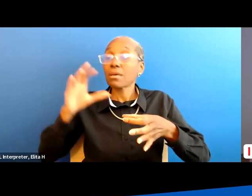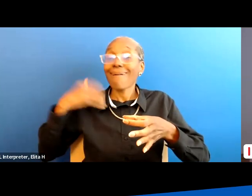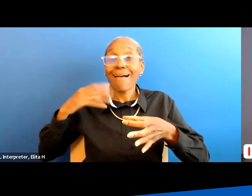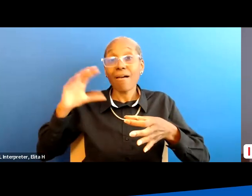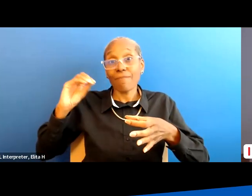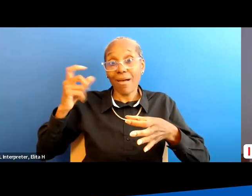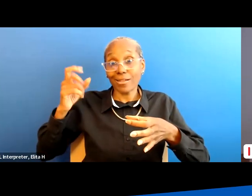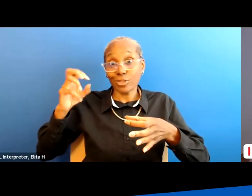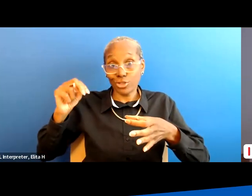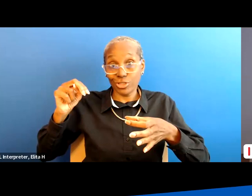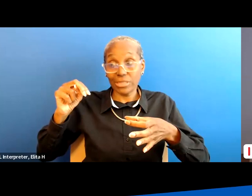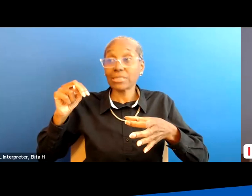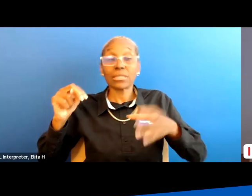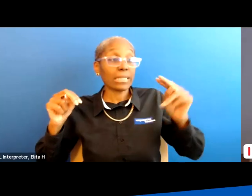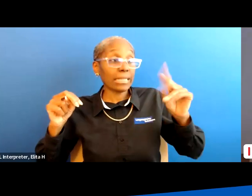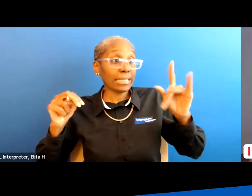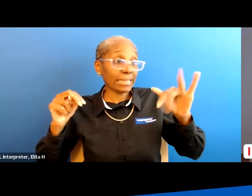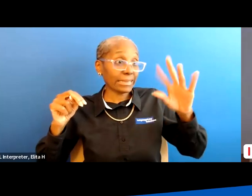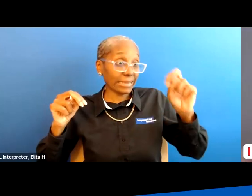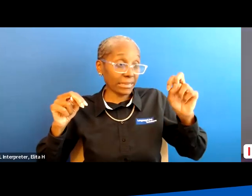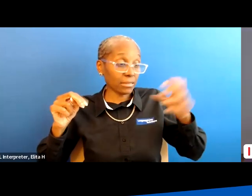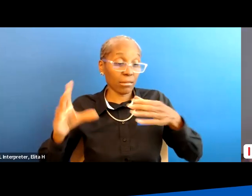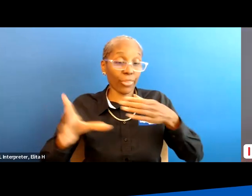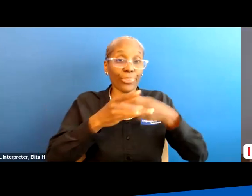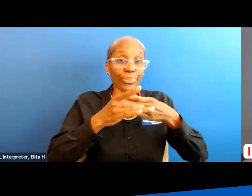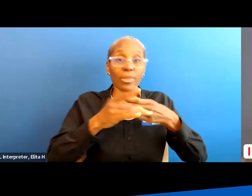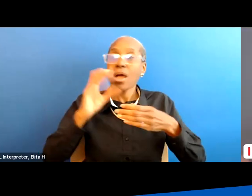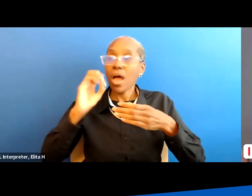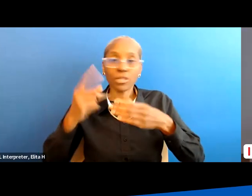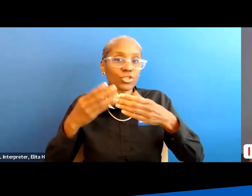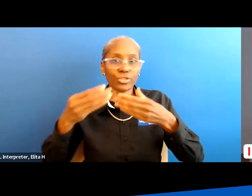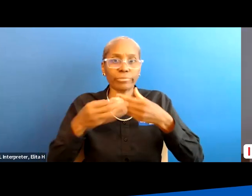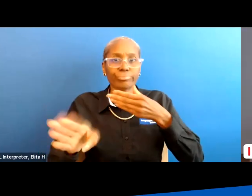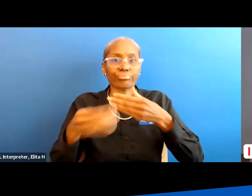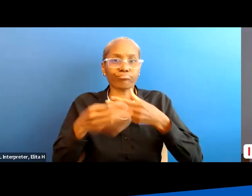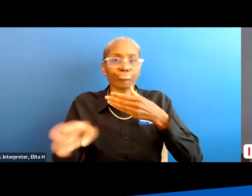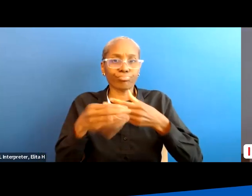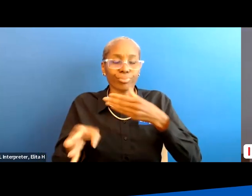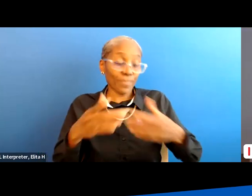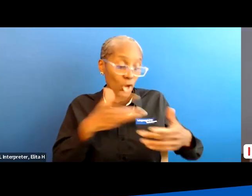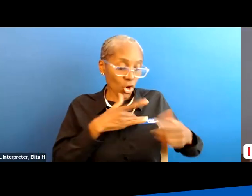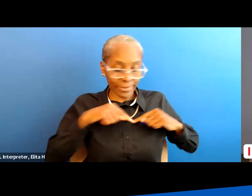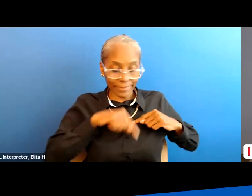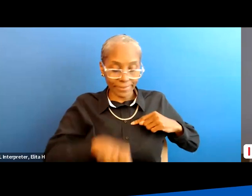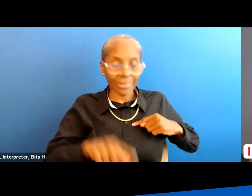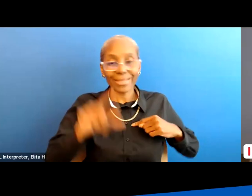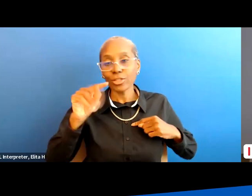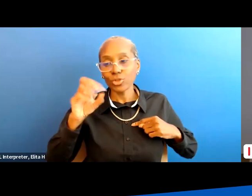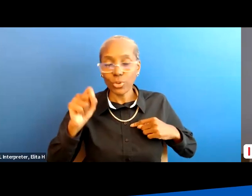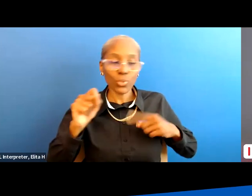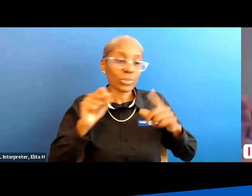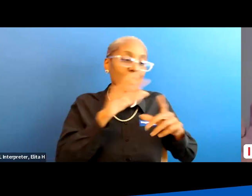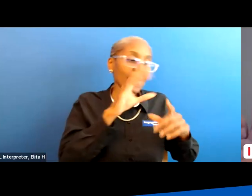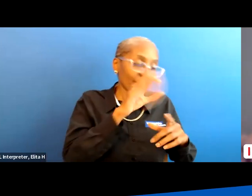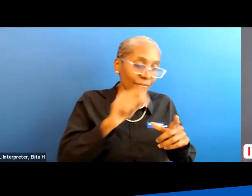that molecule oxygen cannot enter your cells the further your cells are away from your heart like in your toes and your